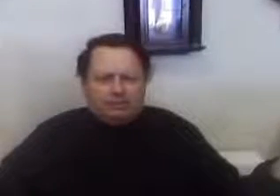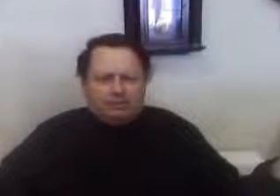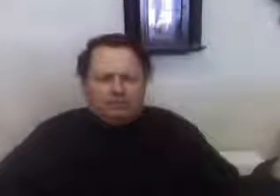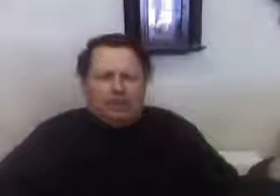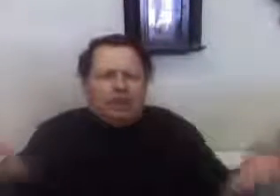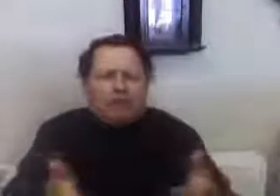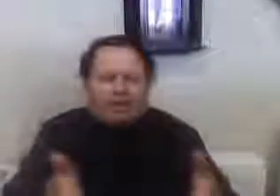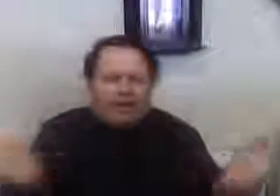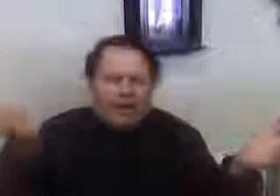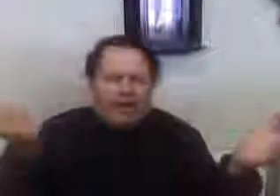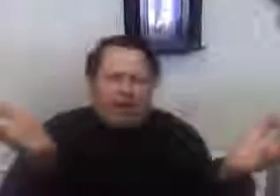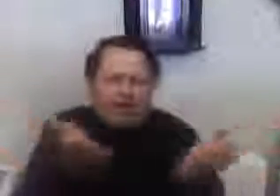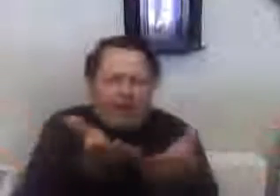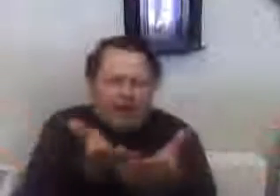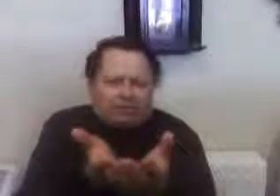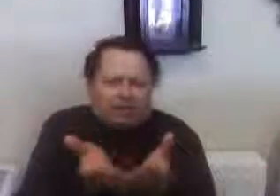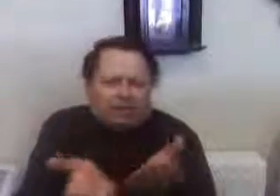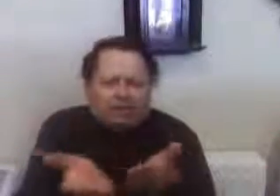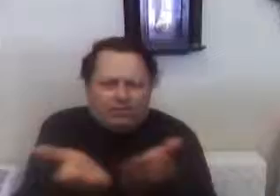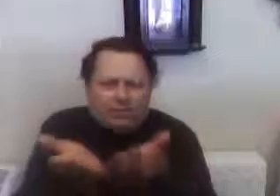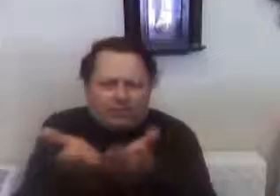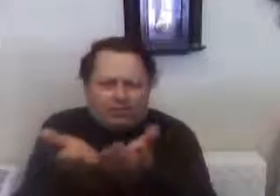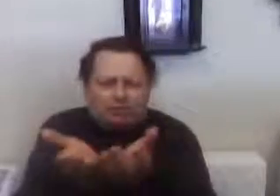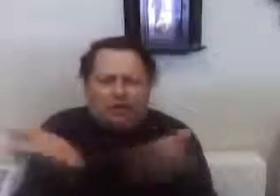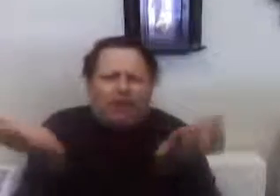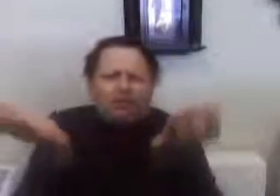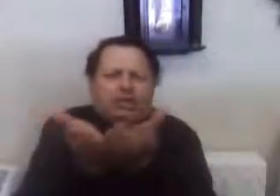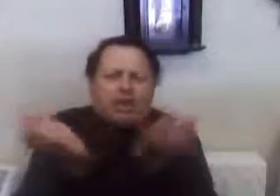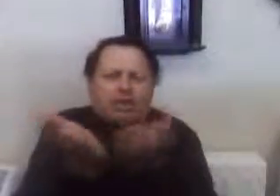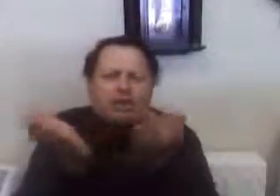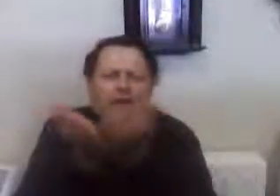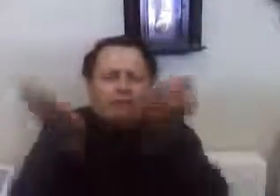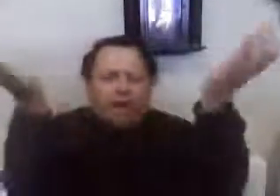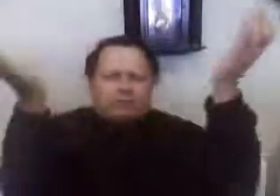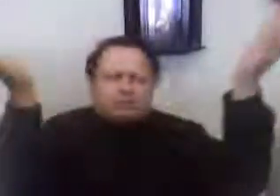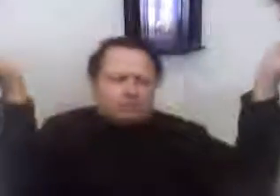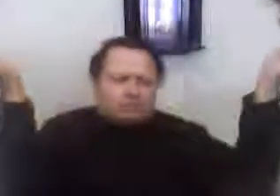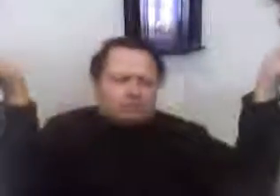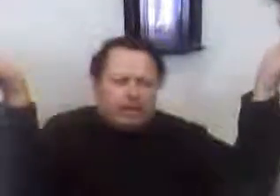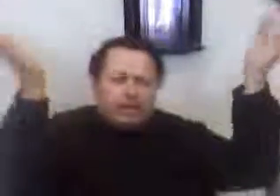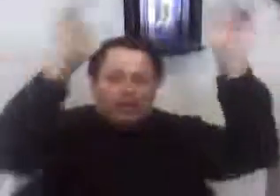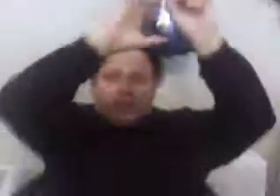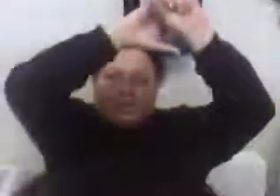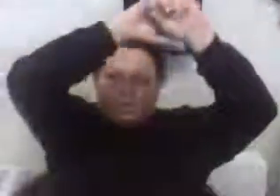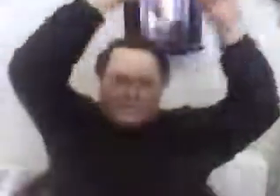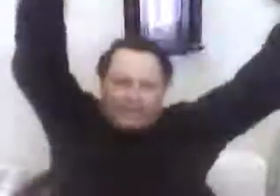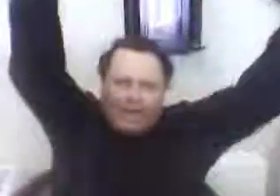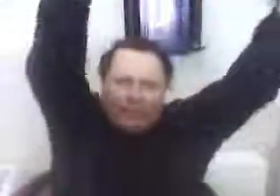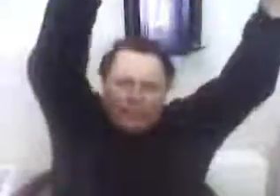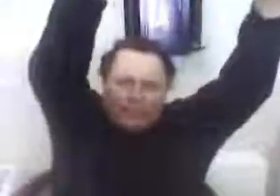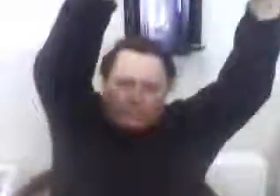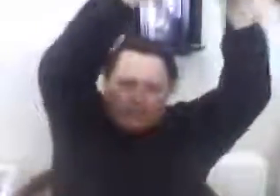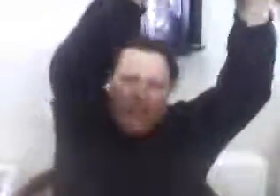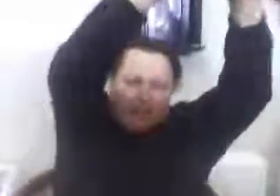They don't care about the individual. They don't care about anything but capitalist stuff.